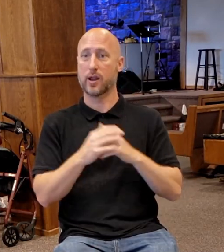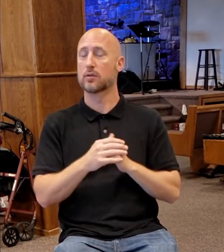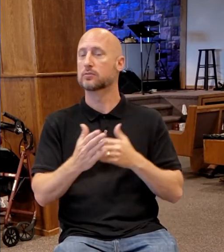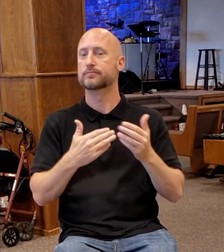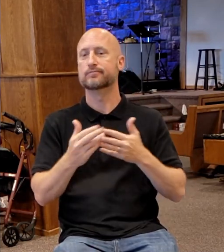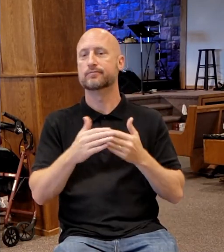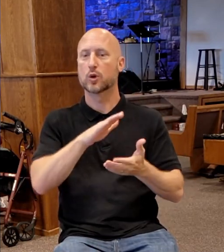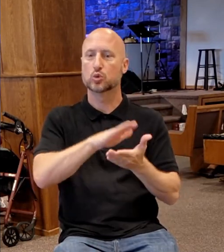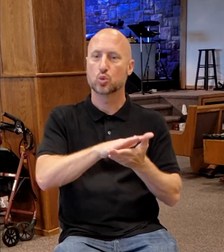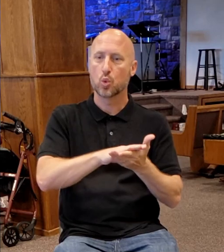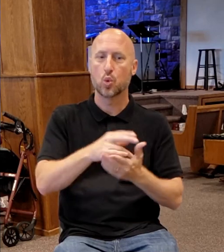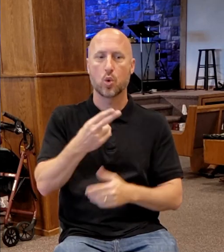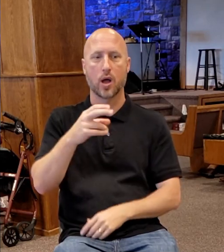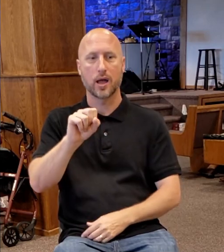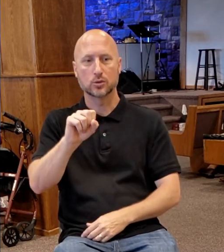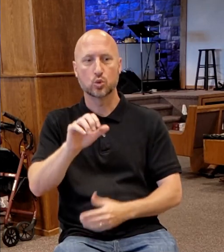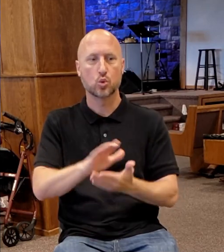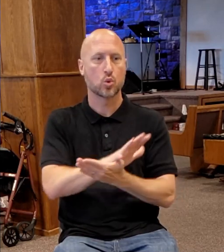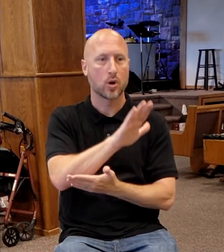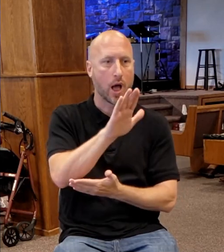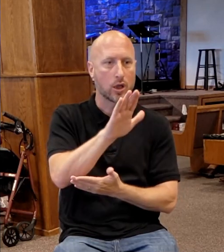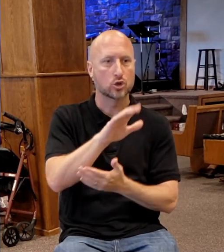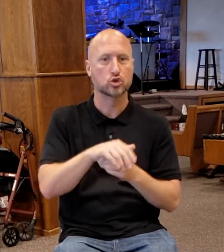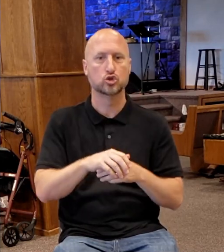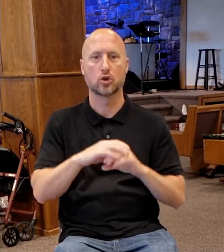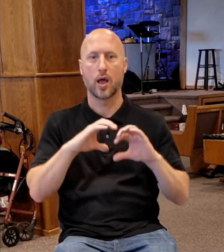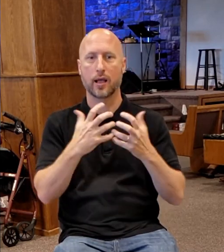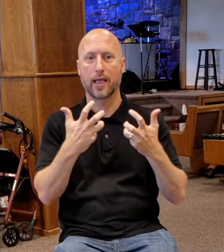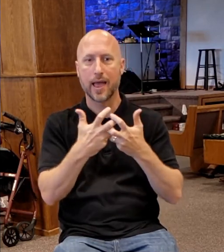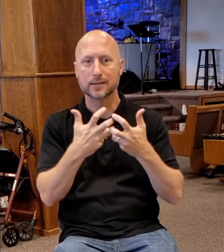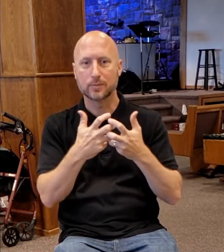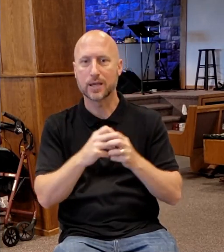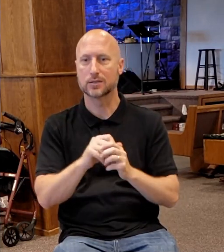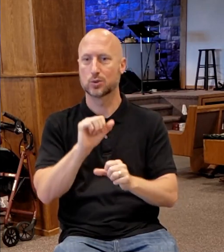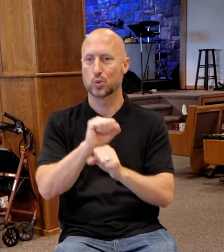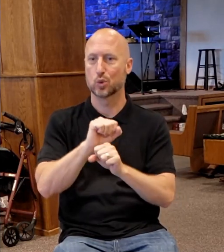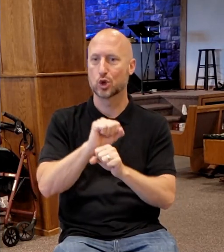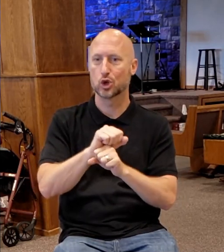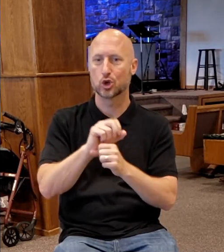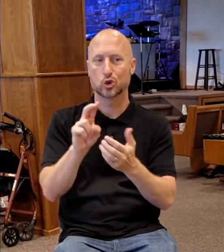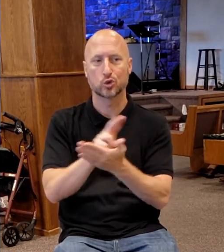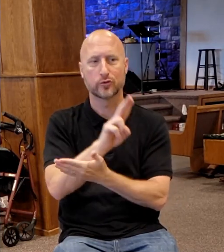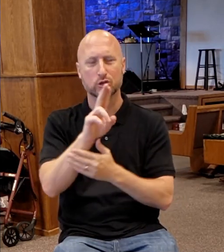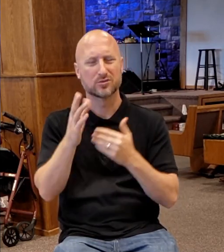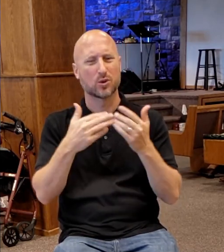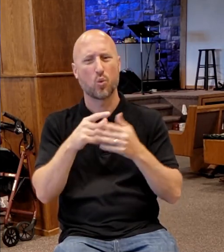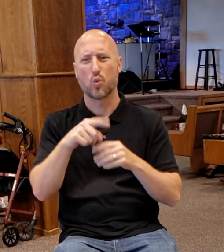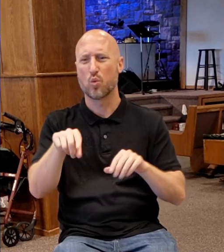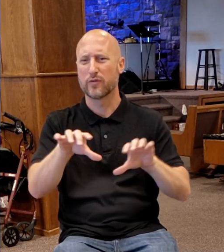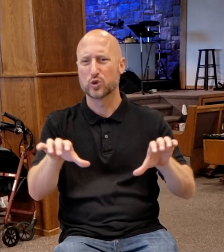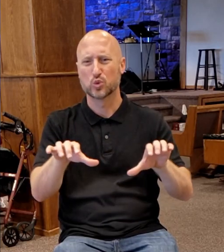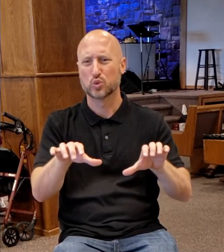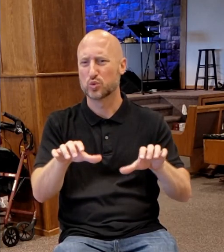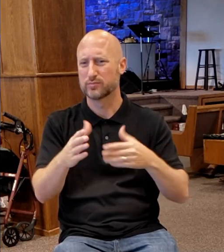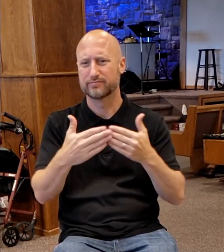high school, college, classmates, work, university, whatever you're doing,